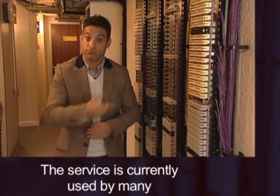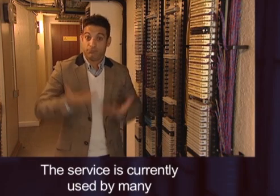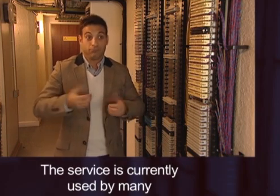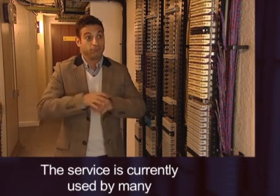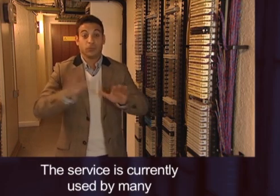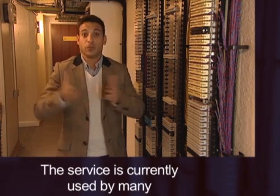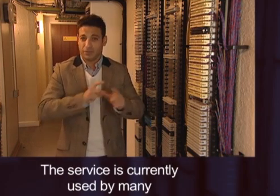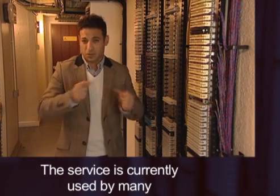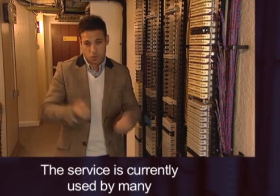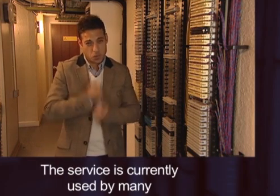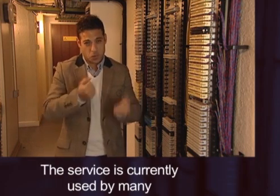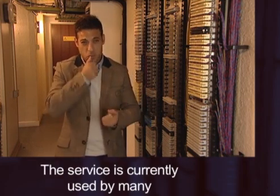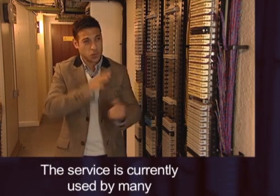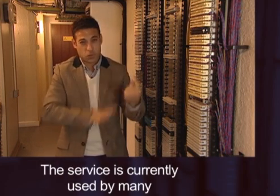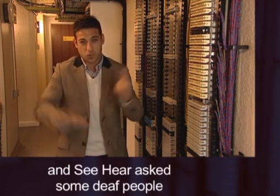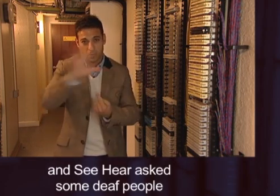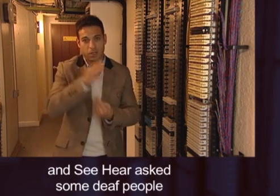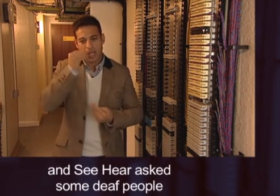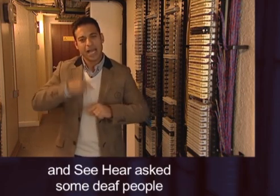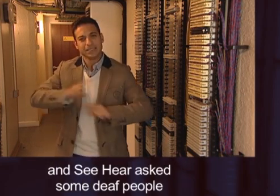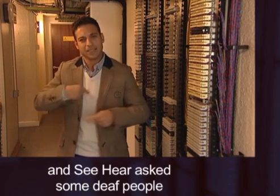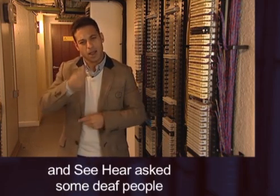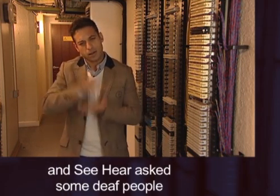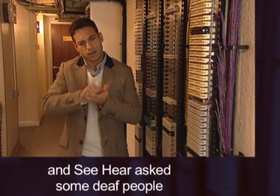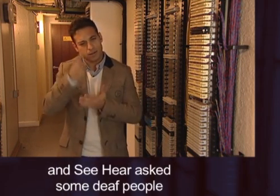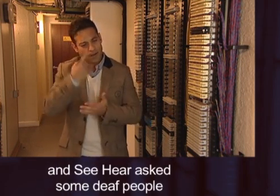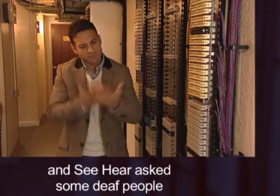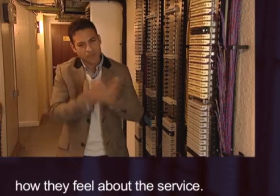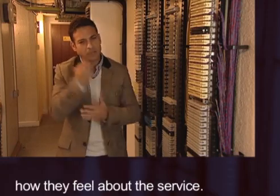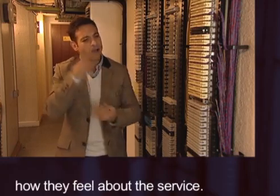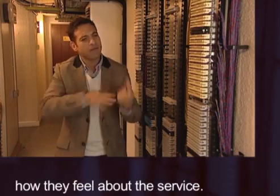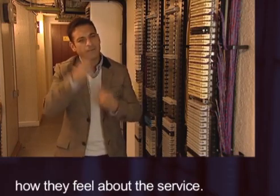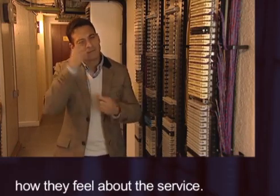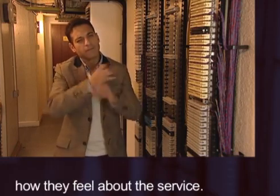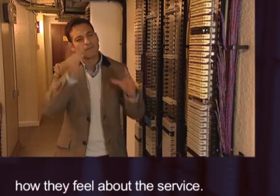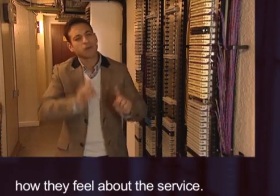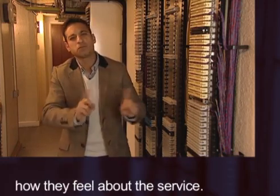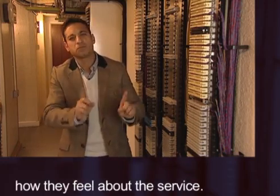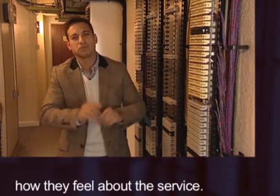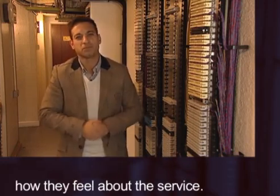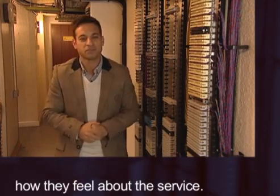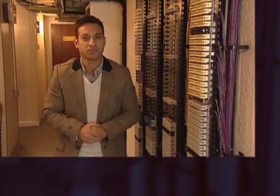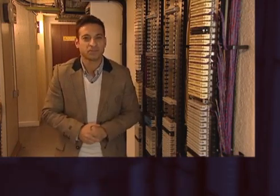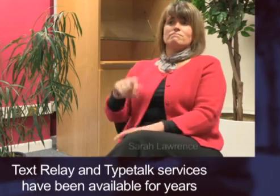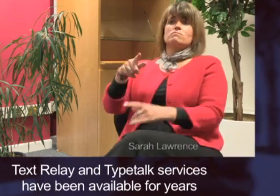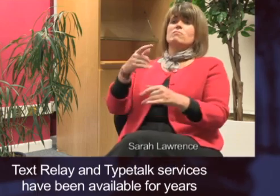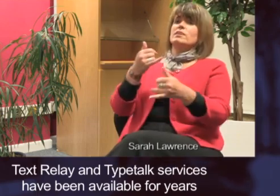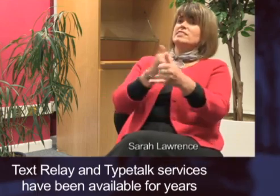The service is currently used by many and see here are some deaf people how they feel about the service.